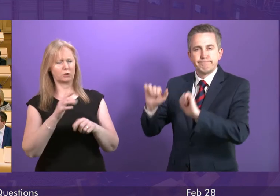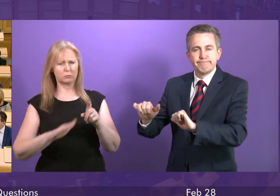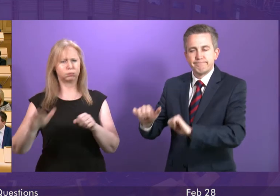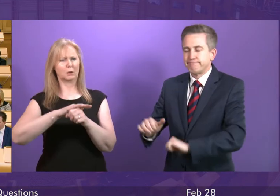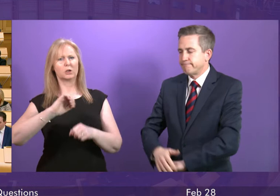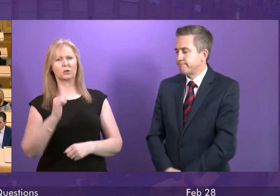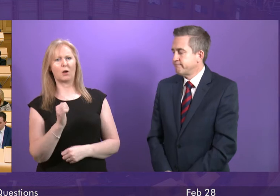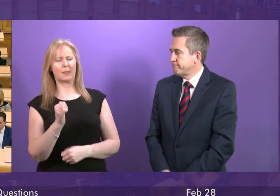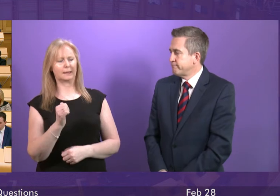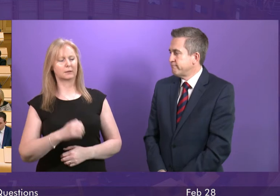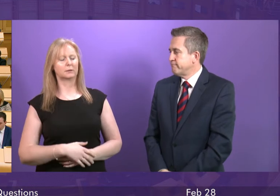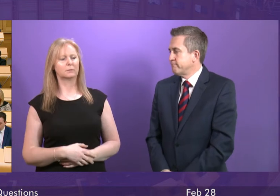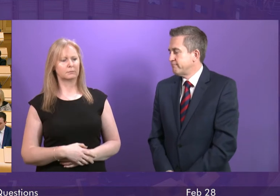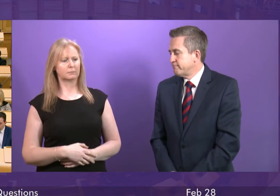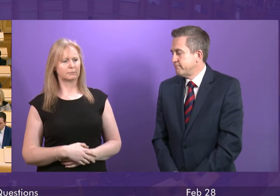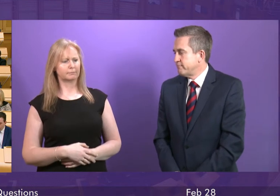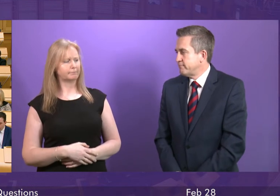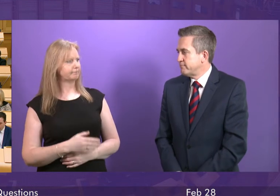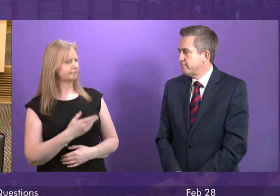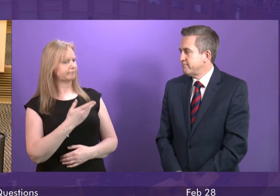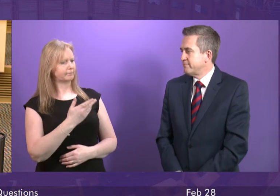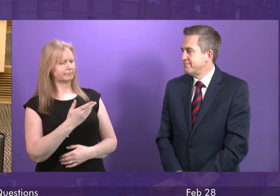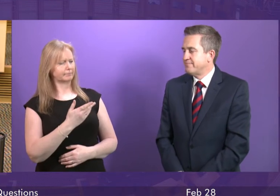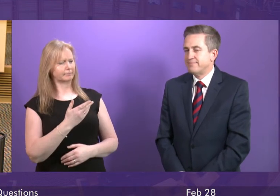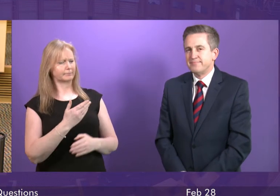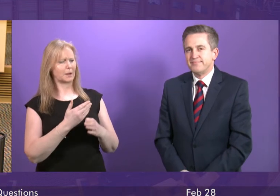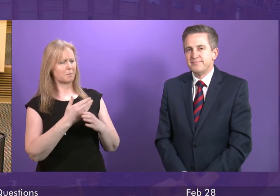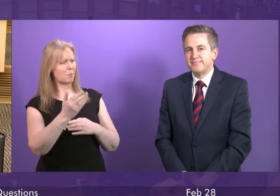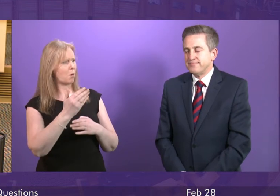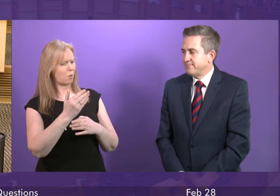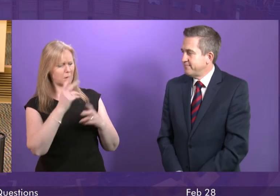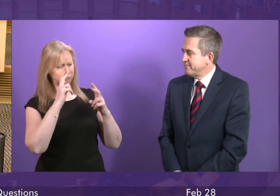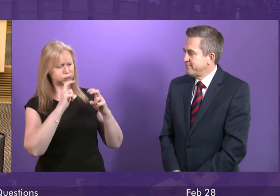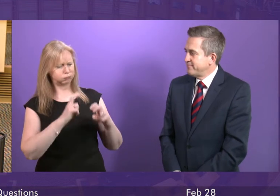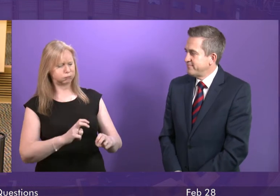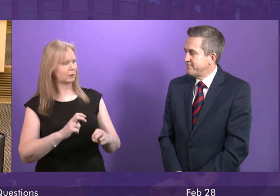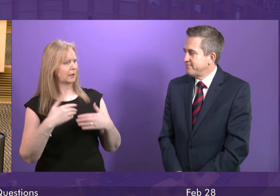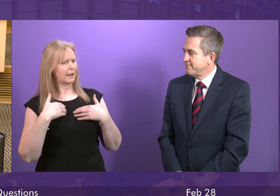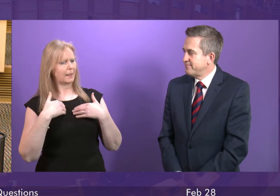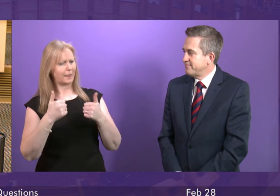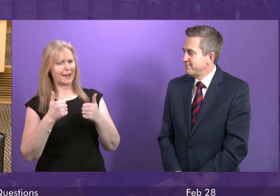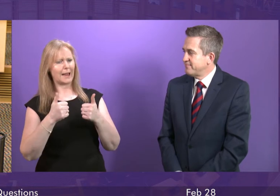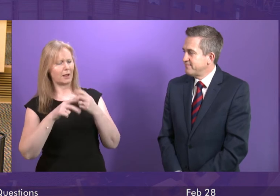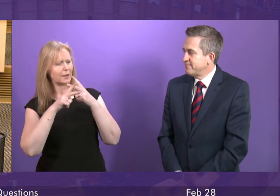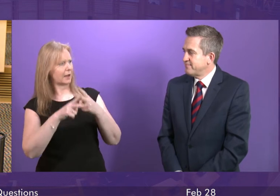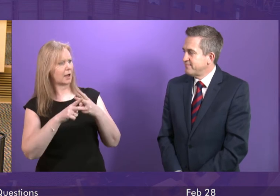would suggest that perhaps Jackson Carlaw does a bit more delving into how the Healthcare Environment Inspectorate does its work. It decides